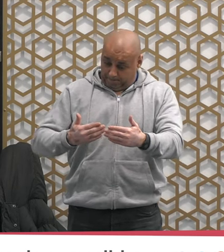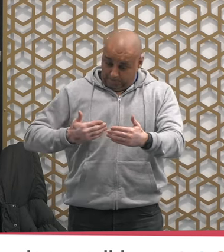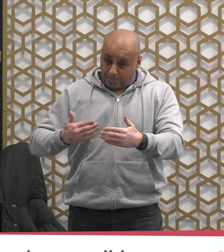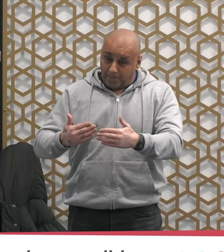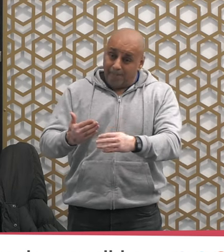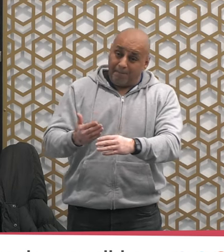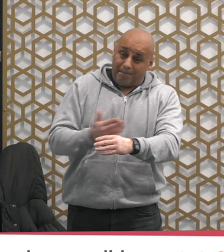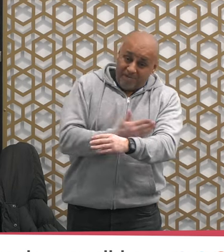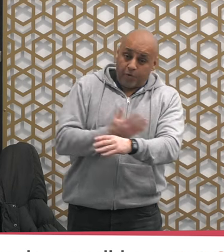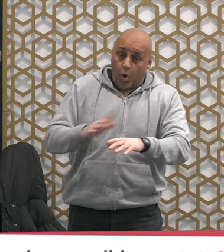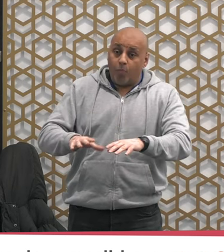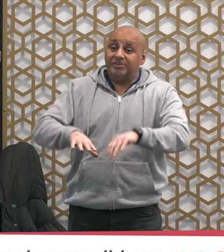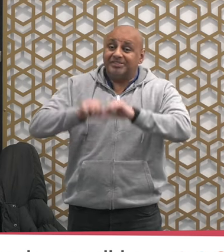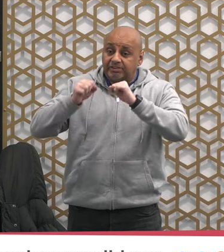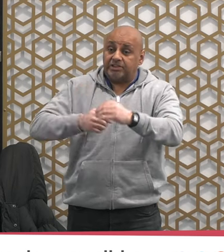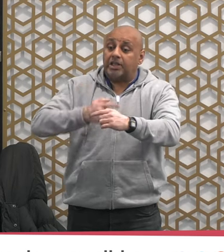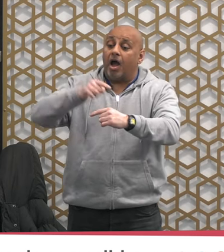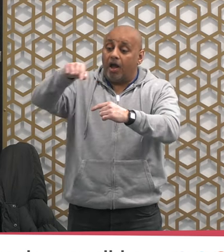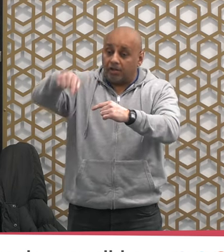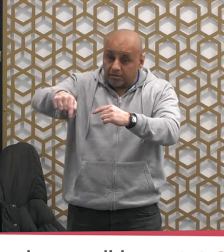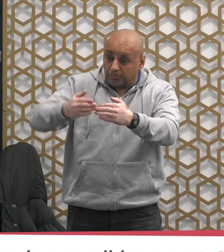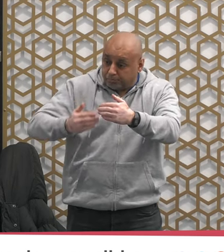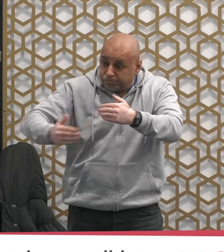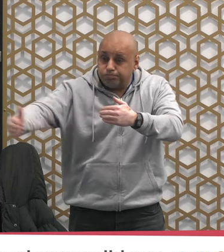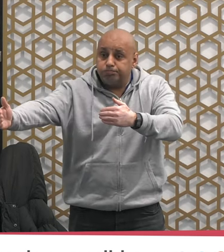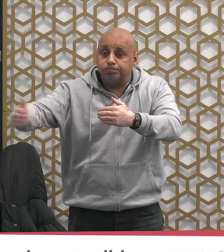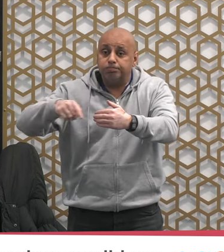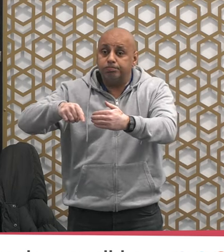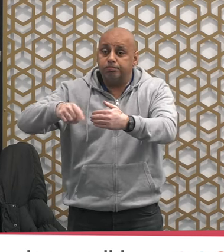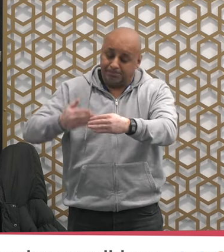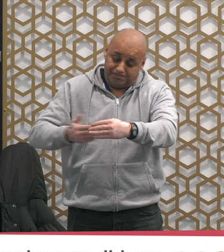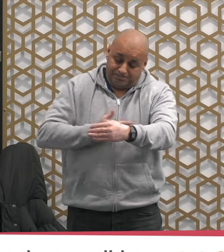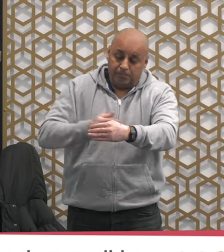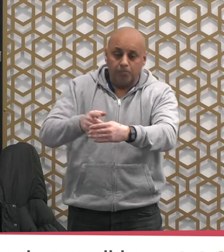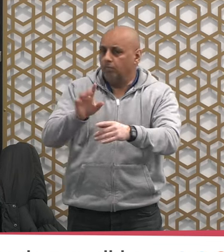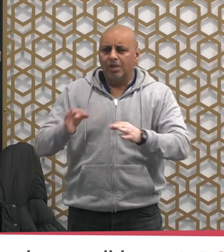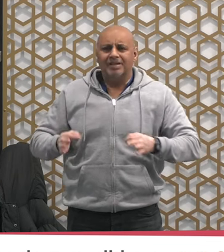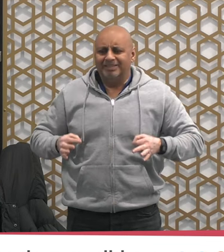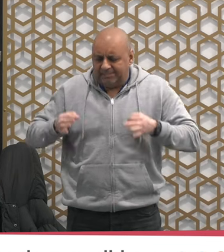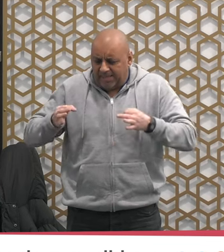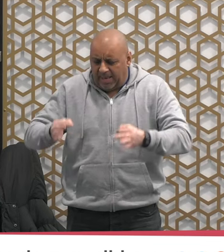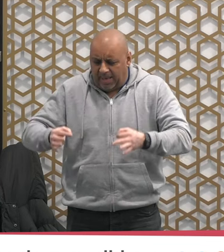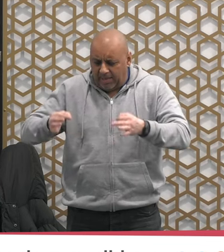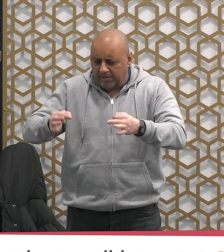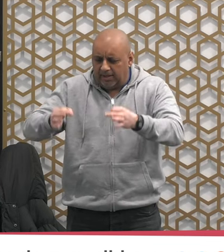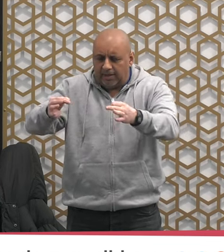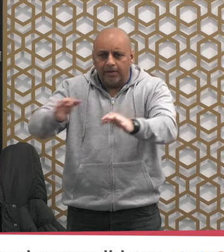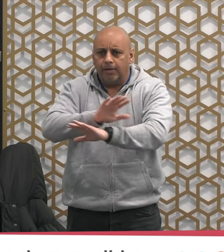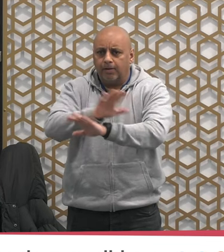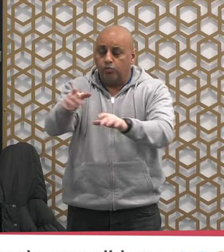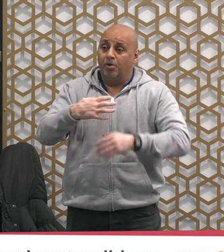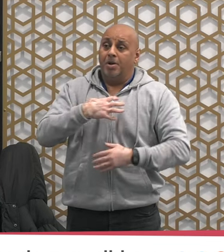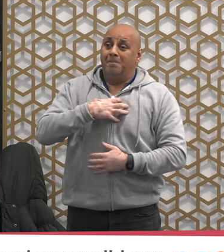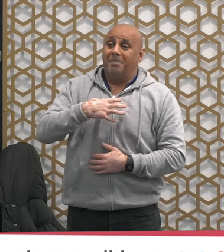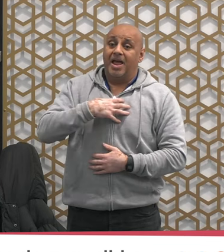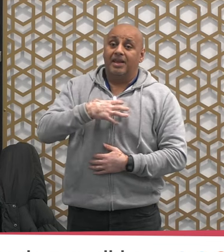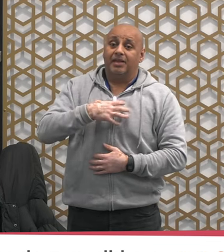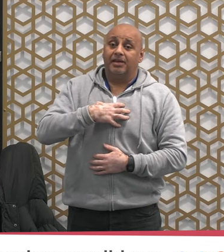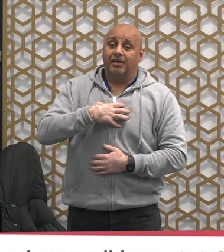don't delay it until the month of Ramadan starts and then you start panicking and then you start asking question what to